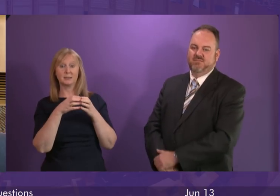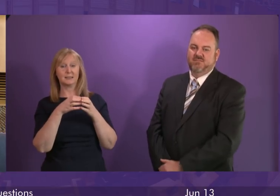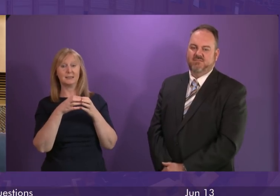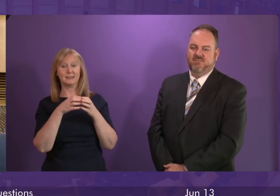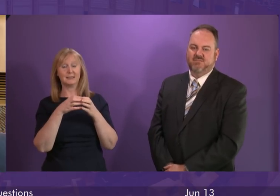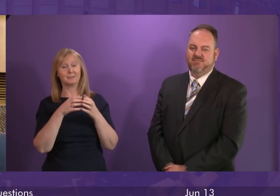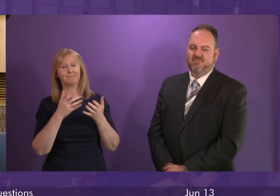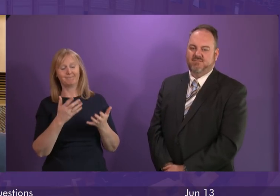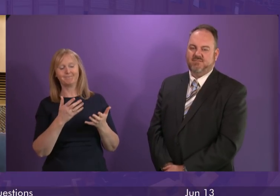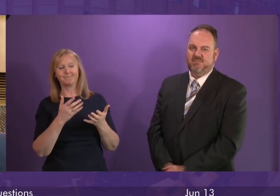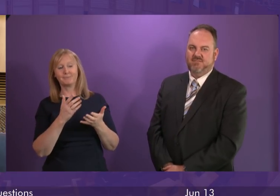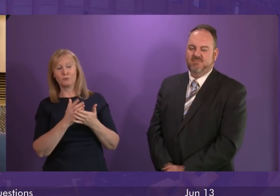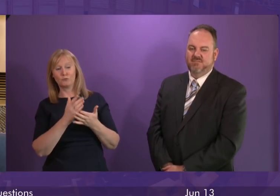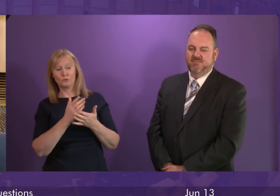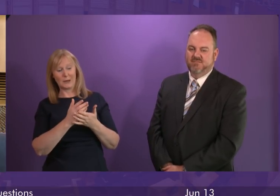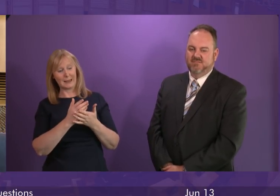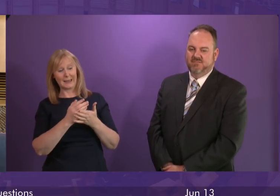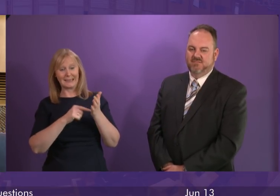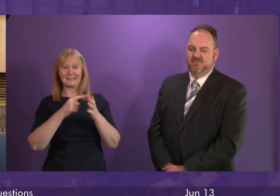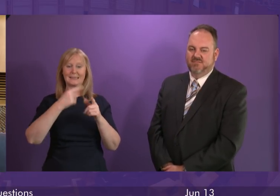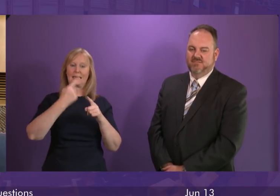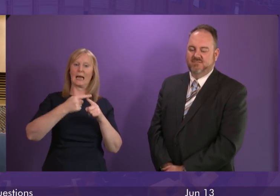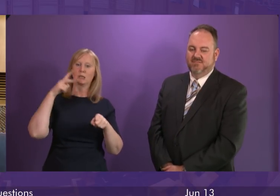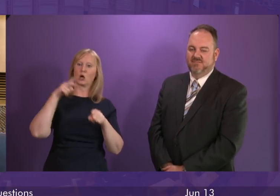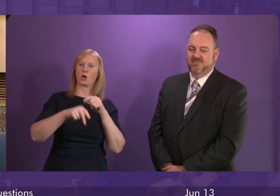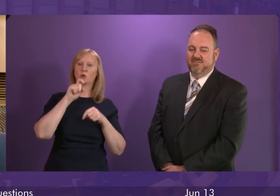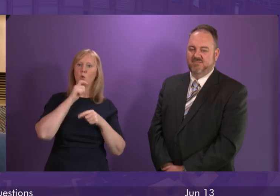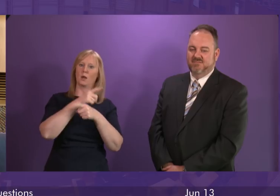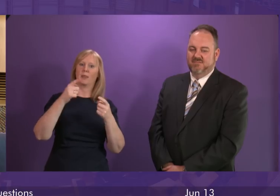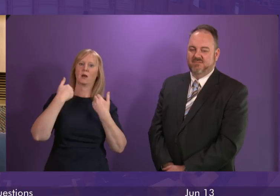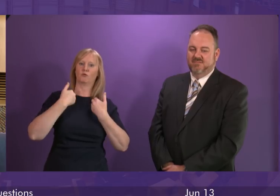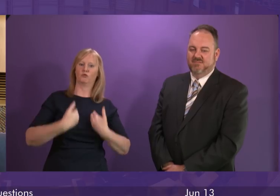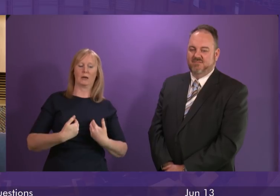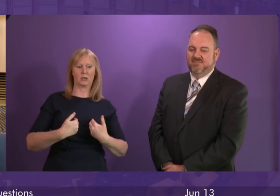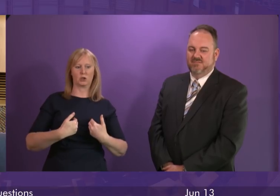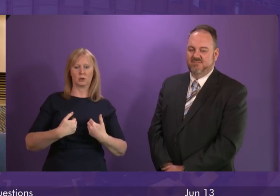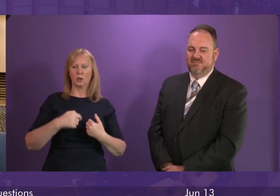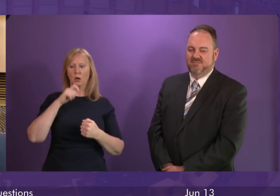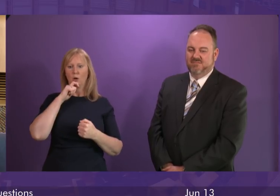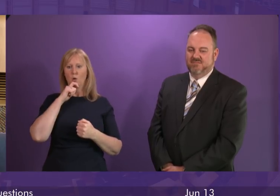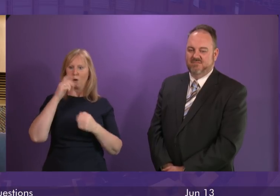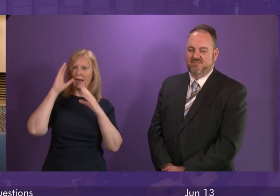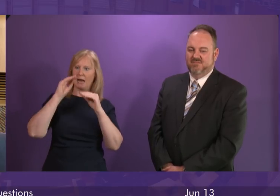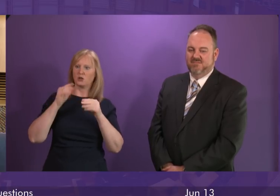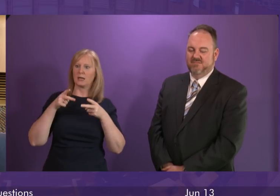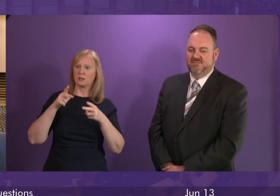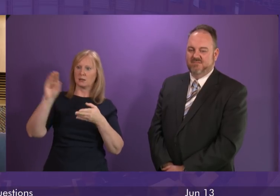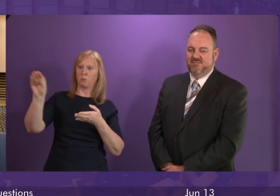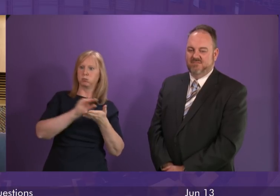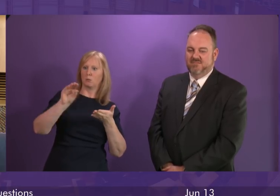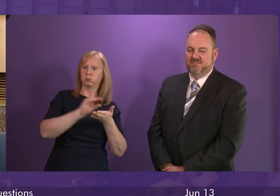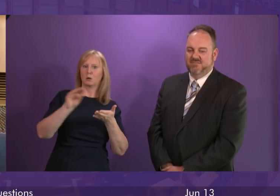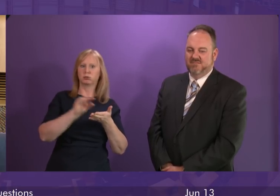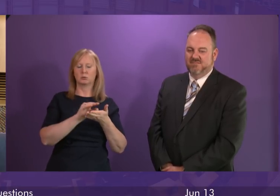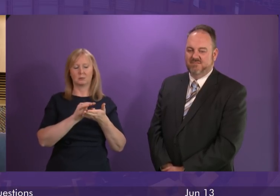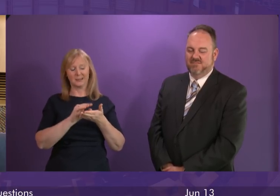give tax cuts to the richest and therefore take money out of our education system. So we'll